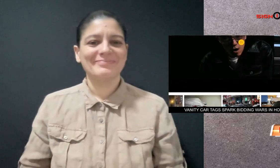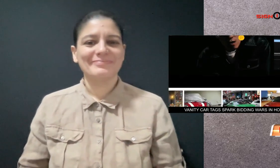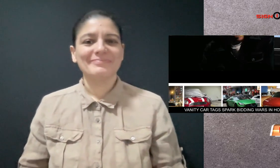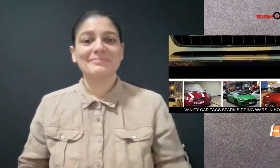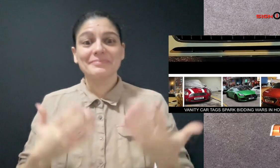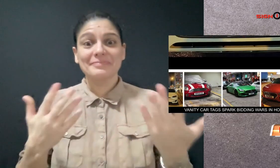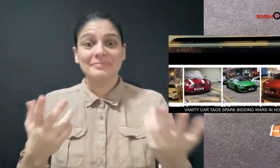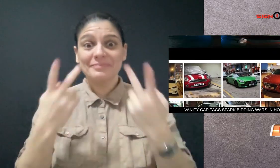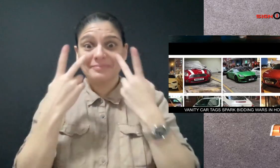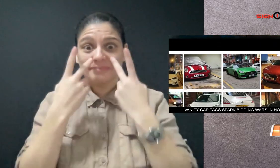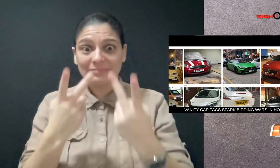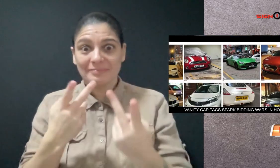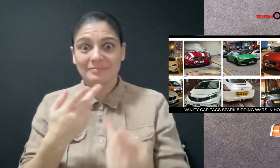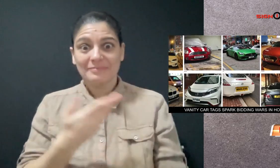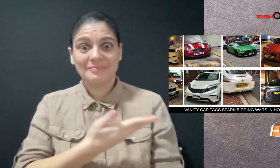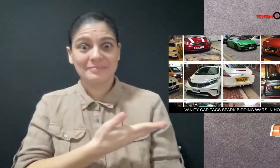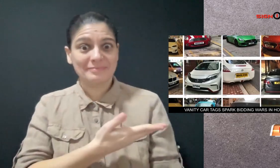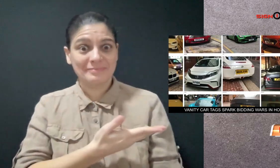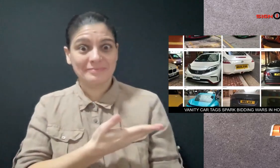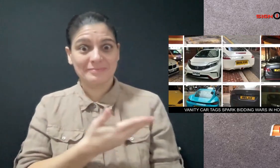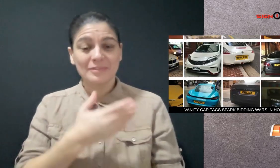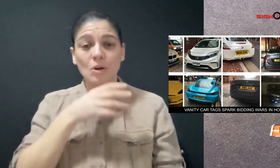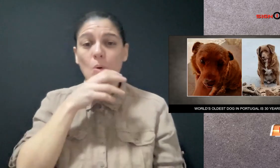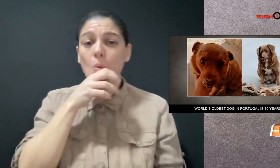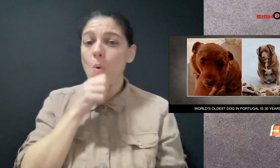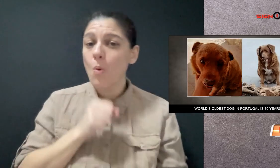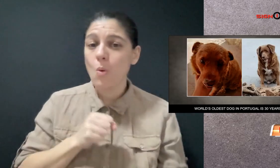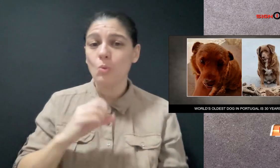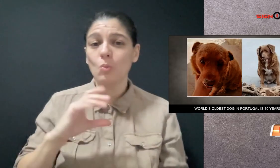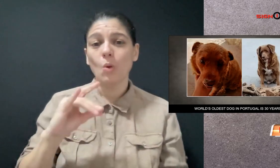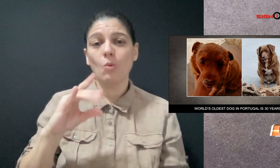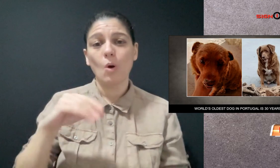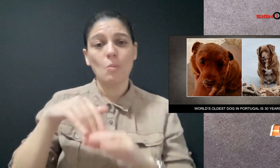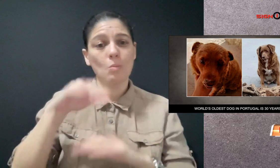Take a look at the world's oldest dog ever.